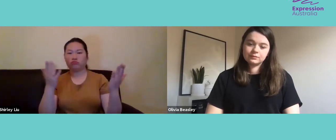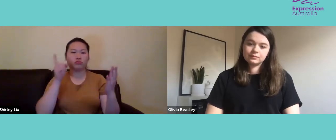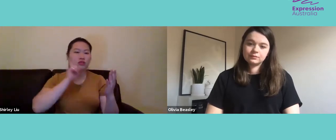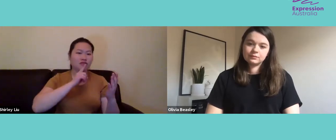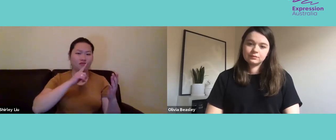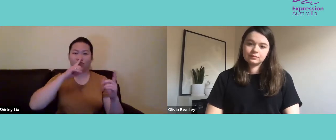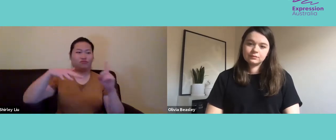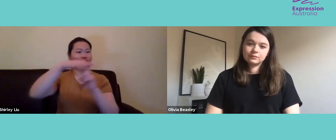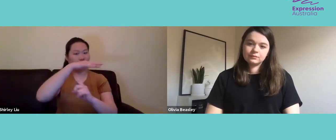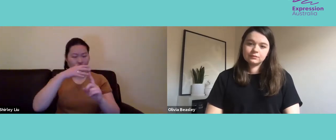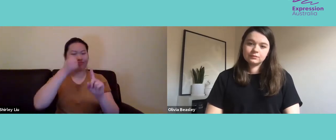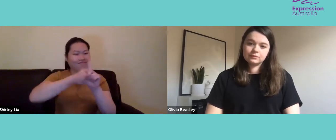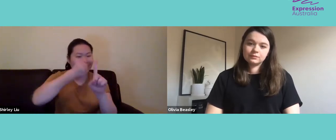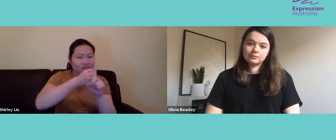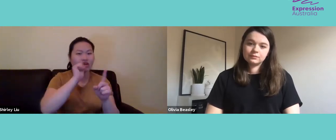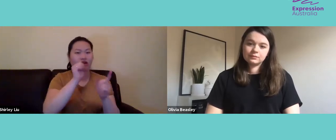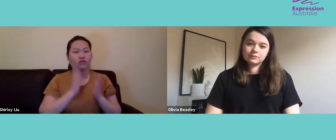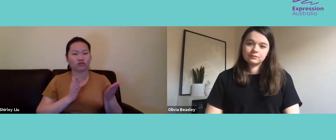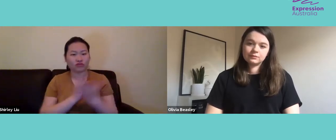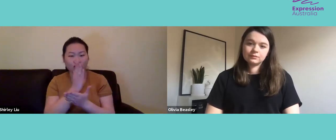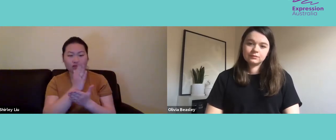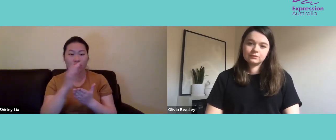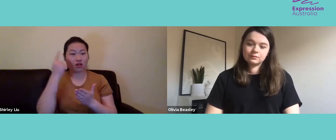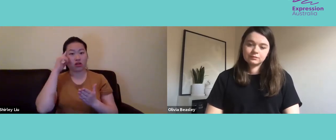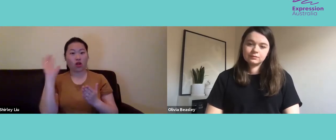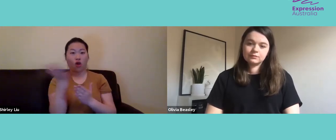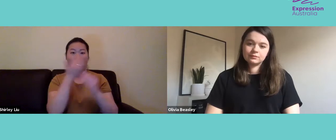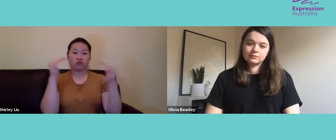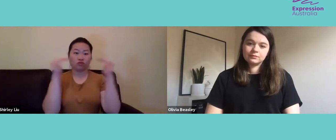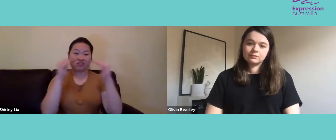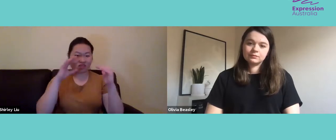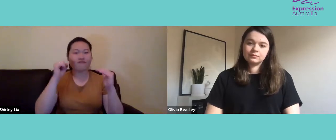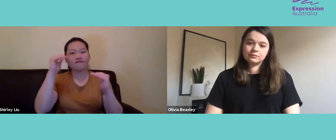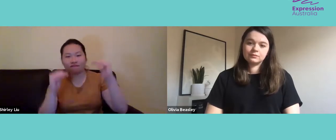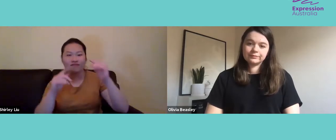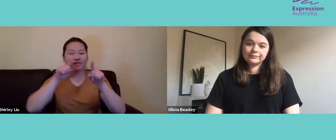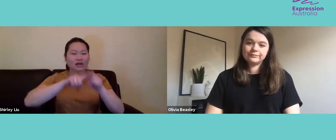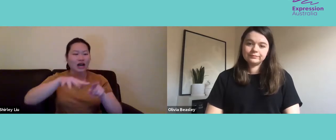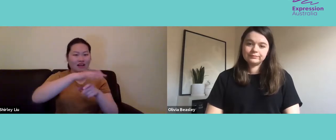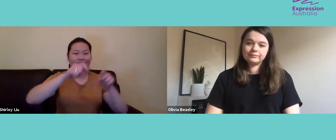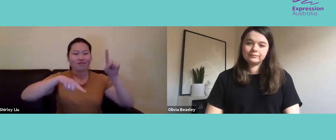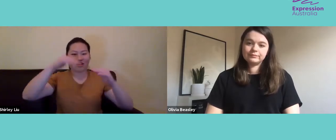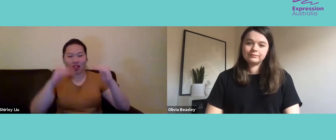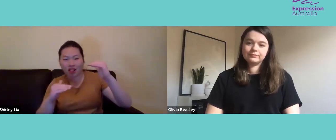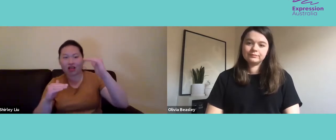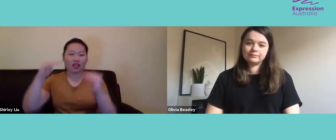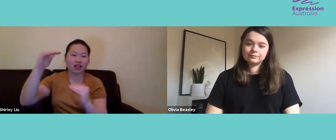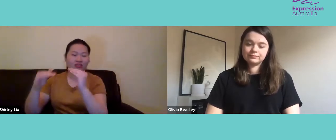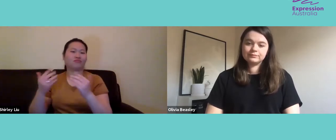It's specific to everyone around the world. Human rights is something that hasn't been achieved